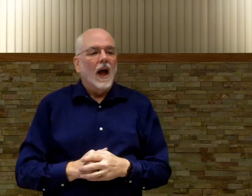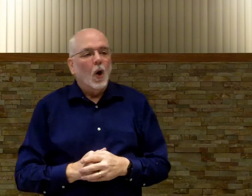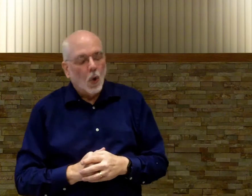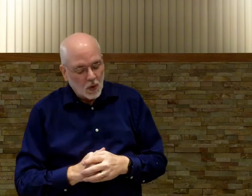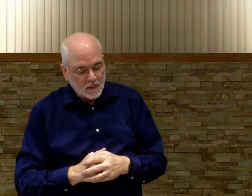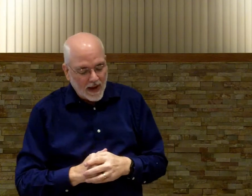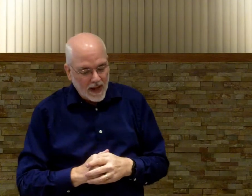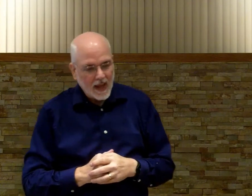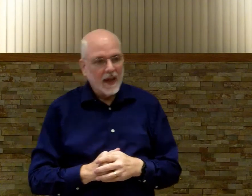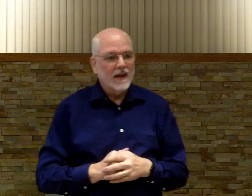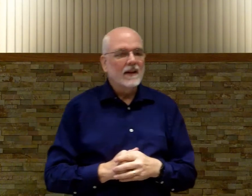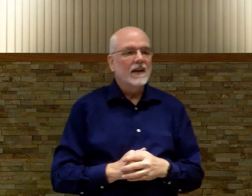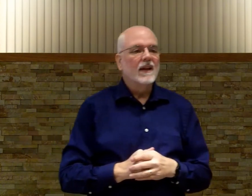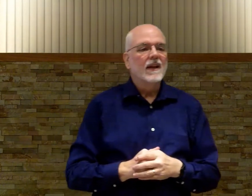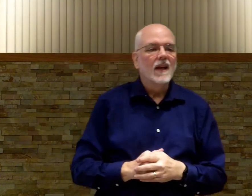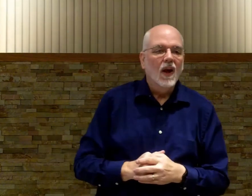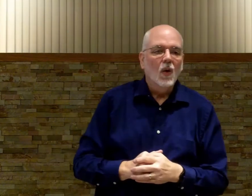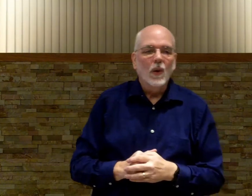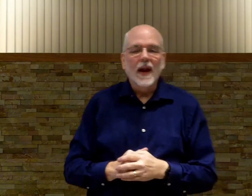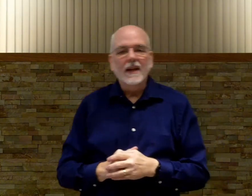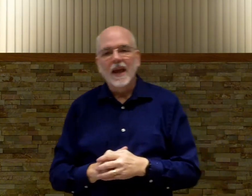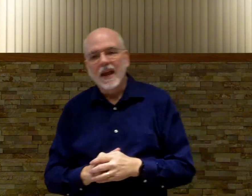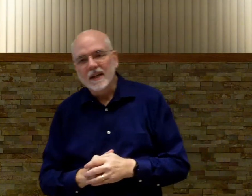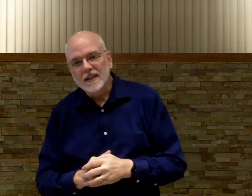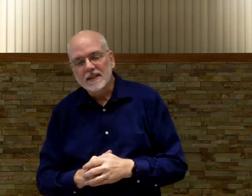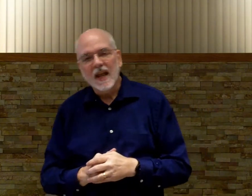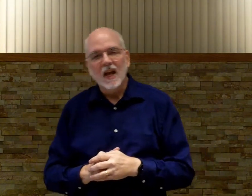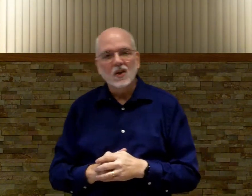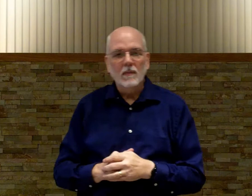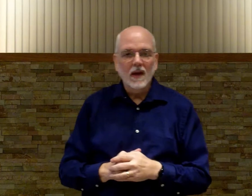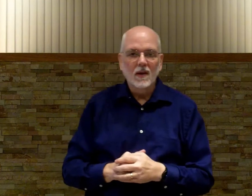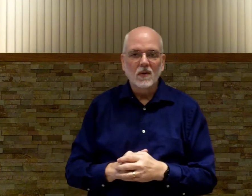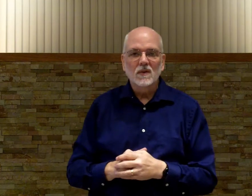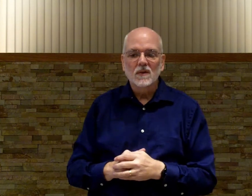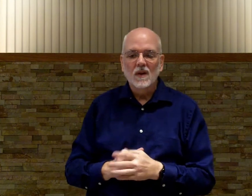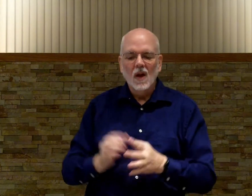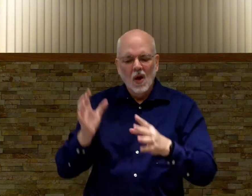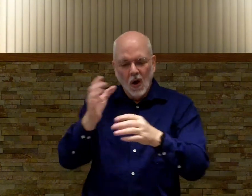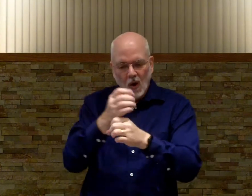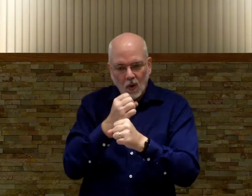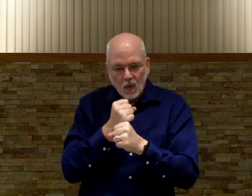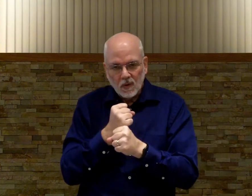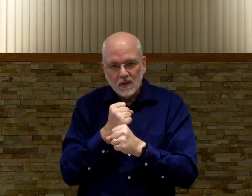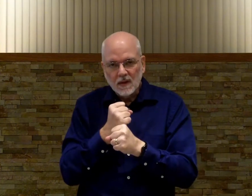holds my hand when i can't stand on my own holds